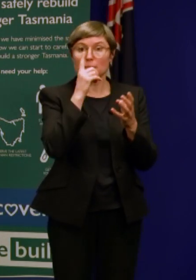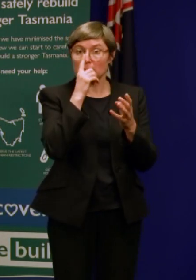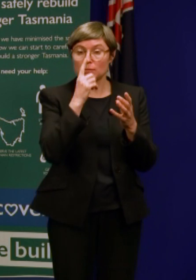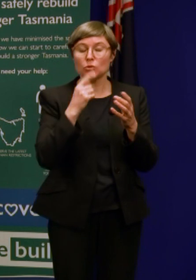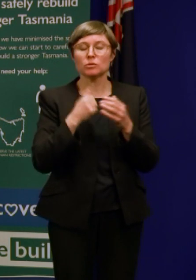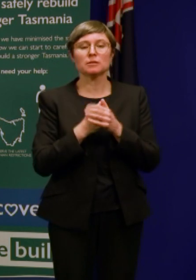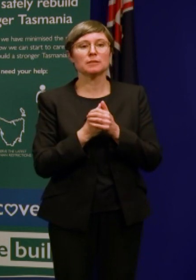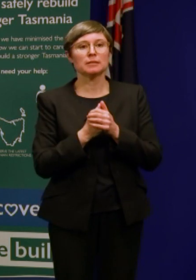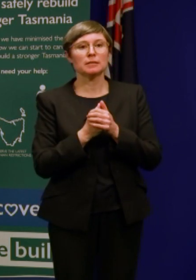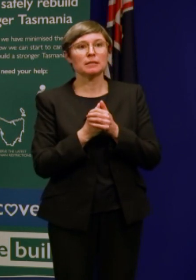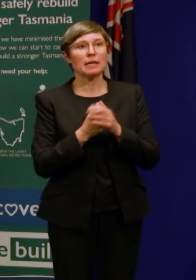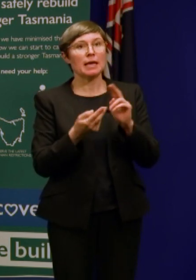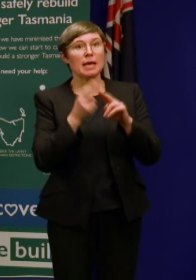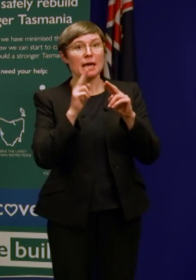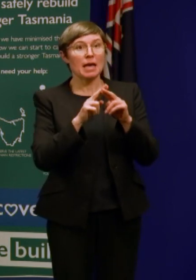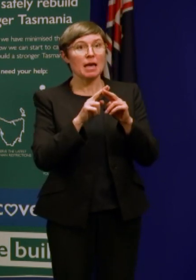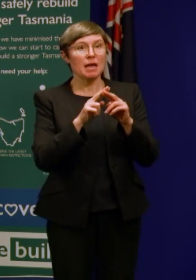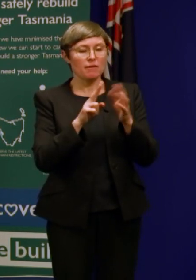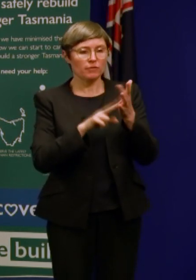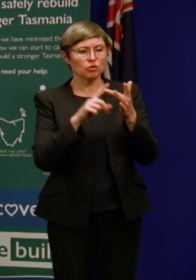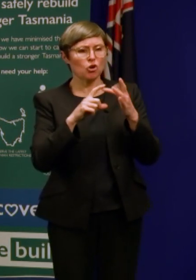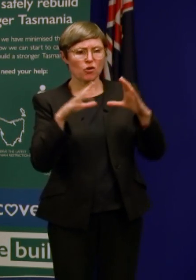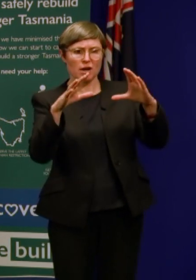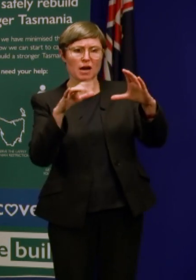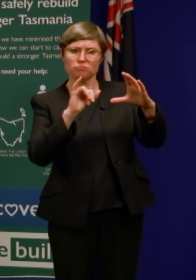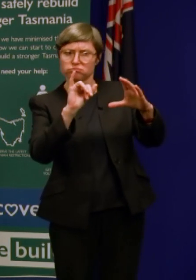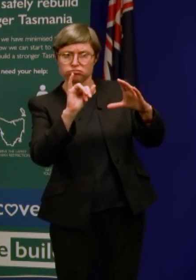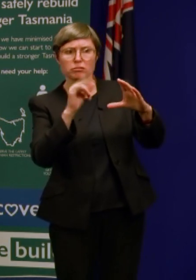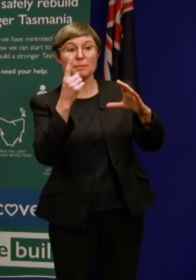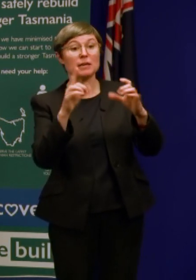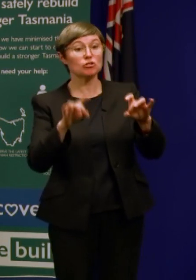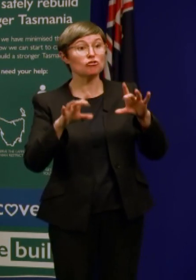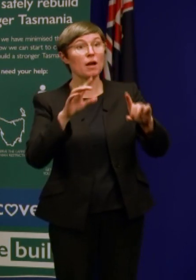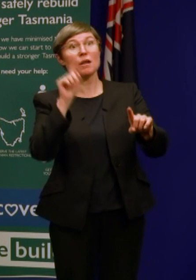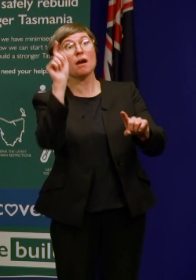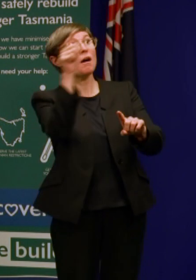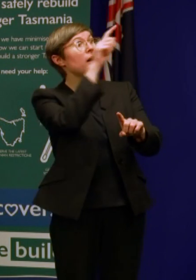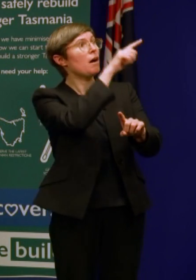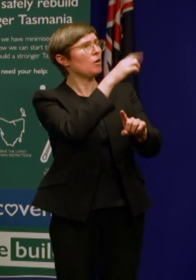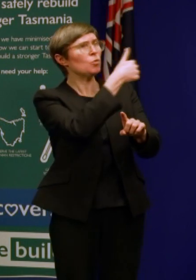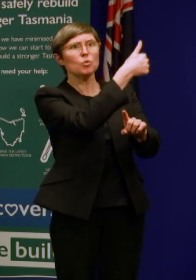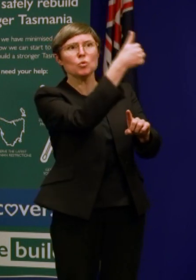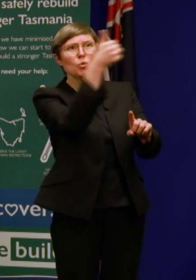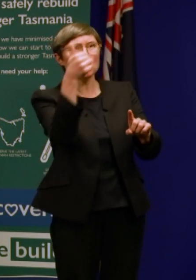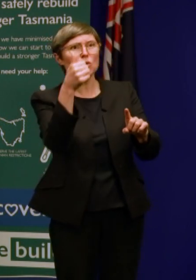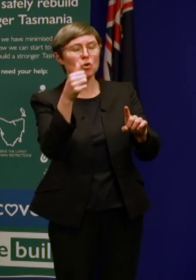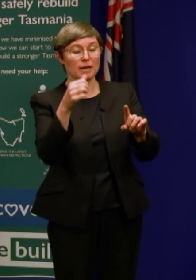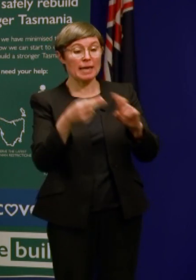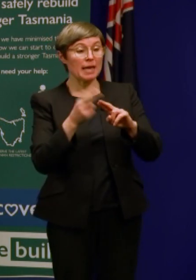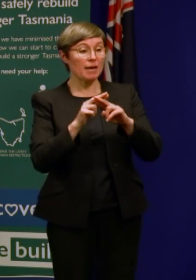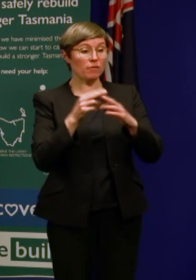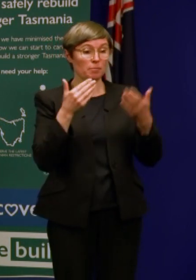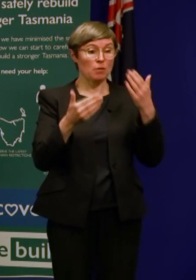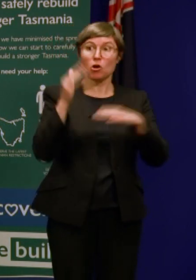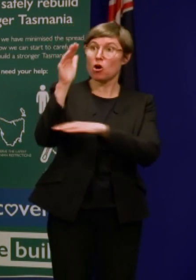beyond Victoria you see a country which has one of the lowest rates of coronavirus infection in the world